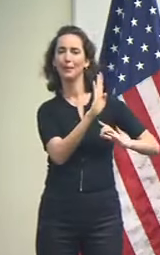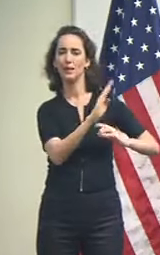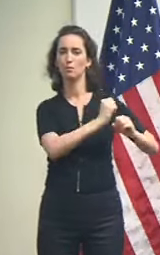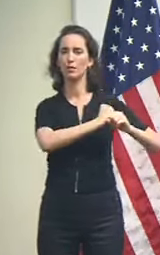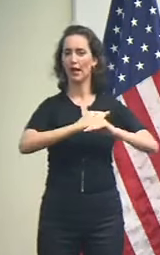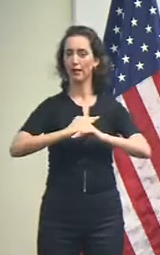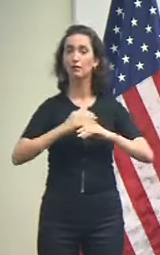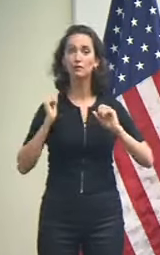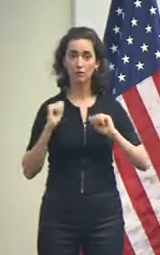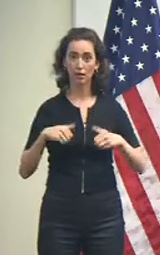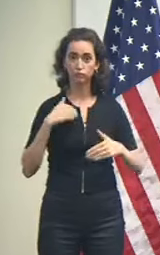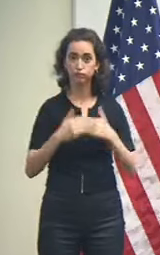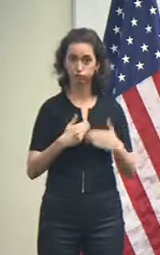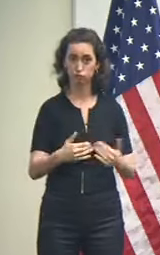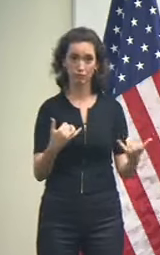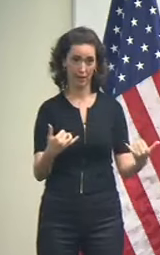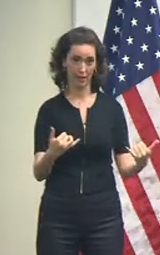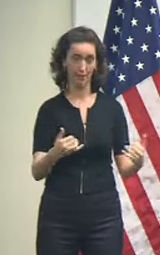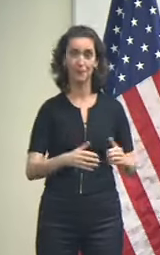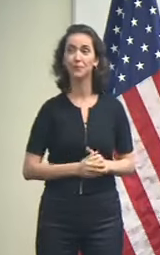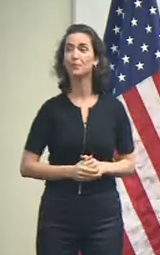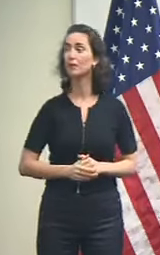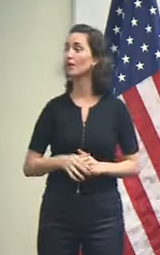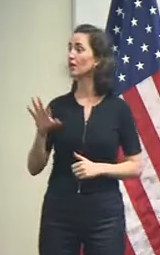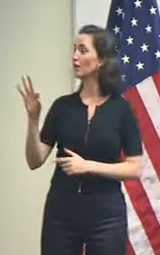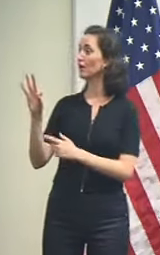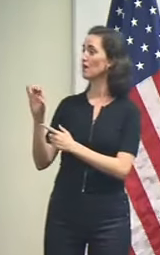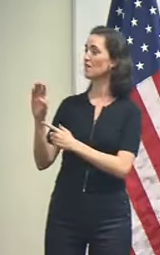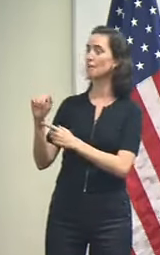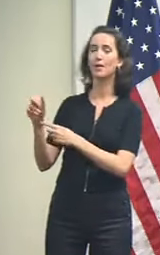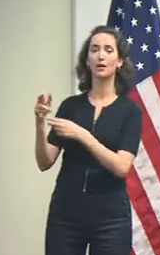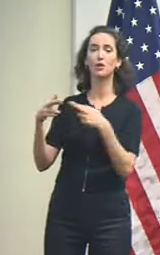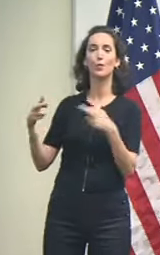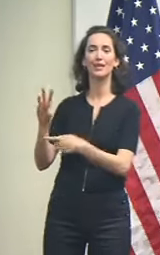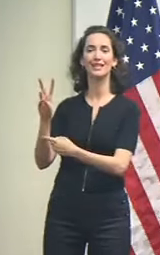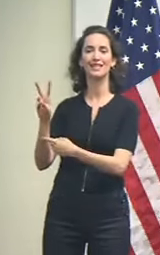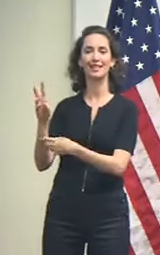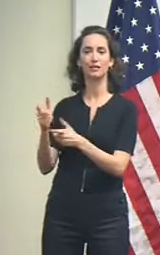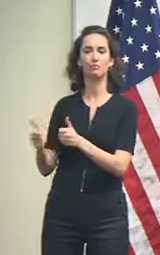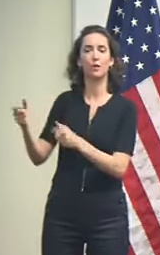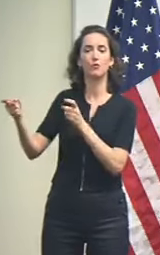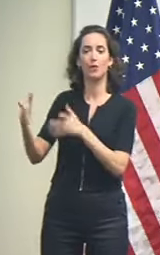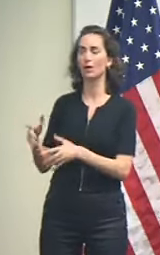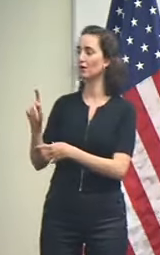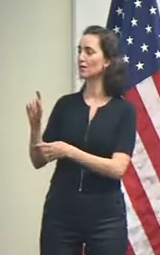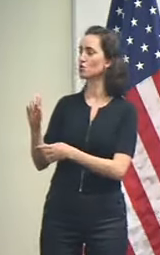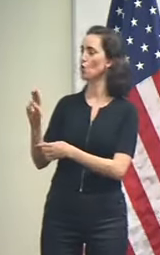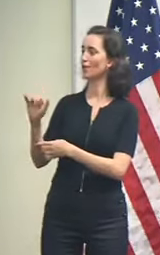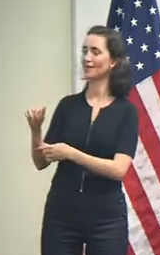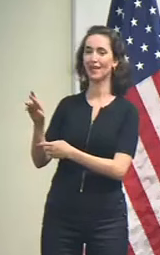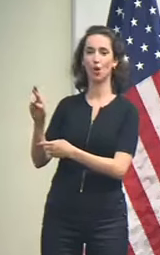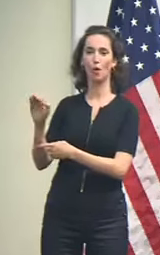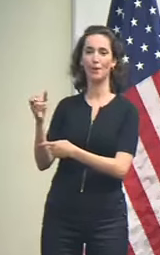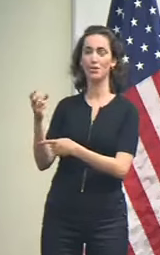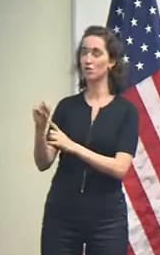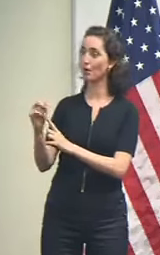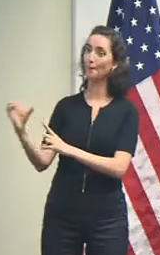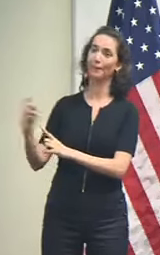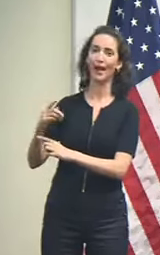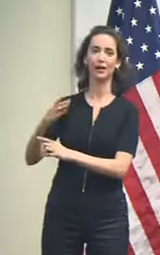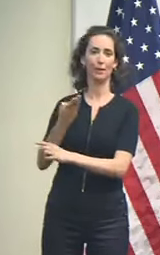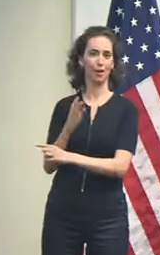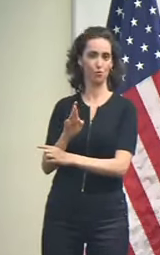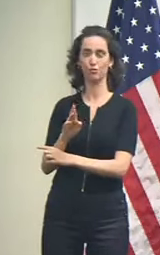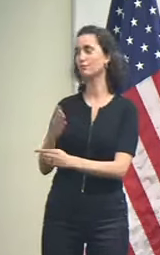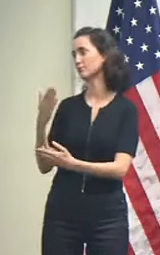I do want to welcome back to Baton Rouge FEMA Region 6 Administrator, Tony Robinson. You all have seen him here with us